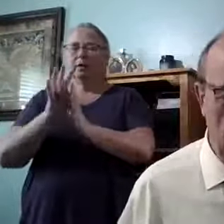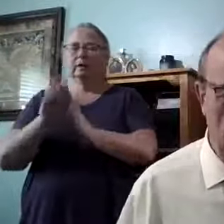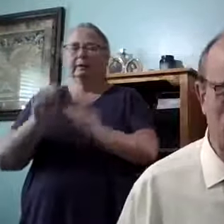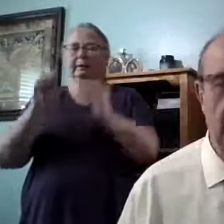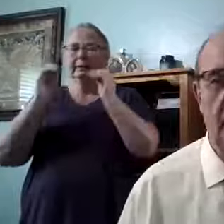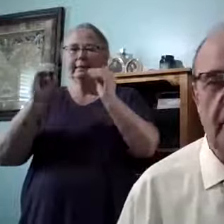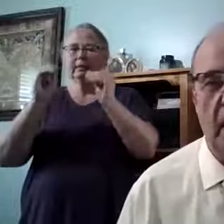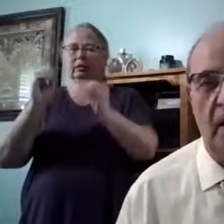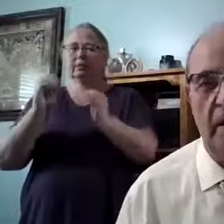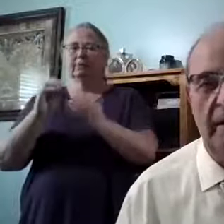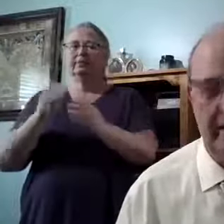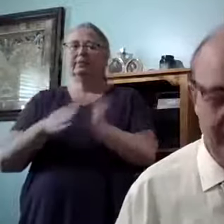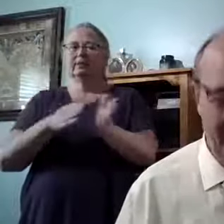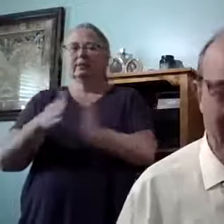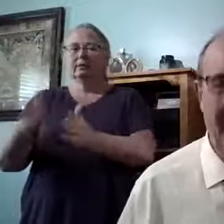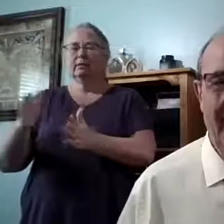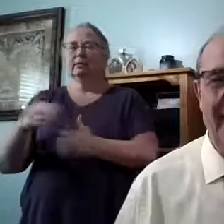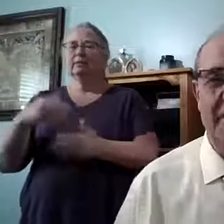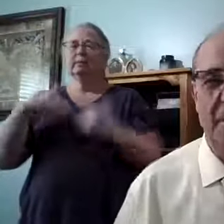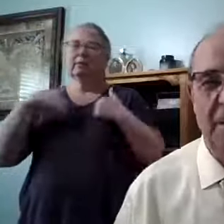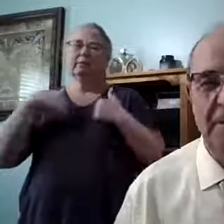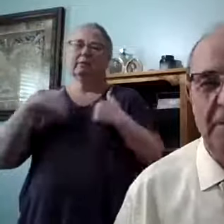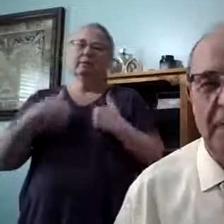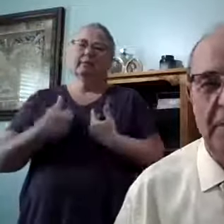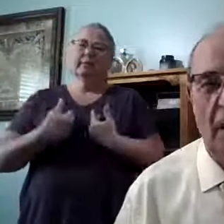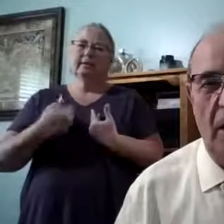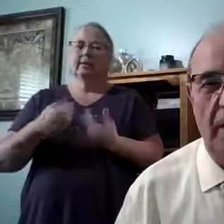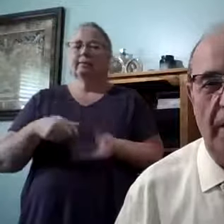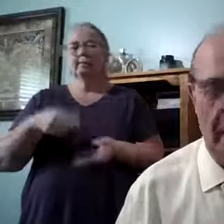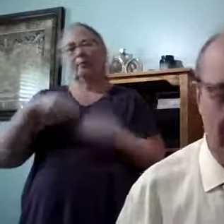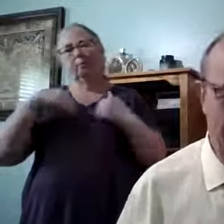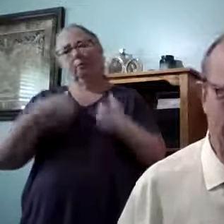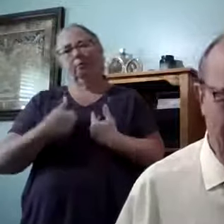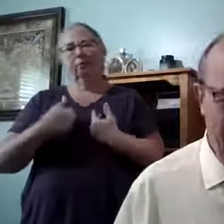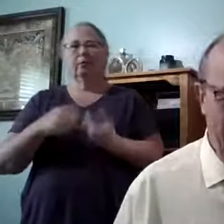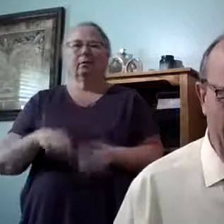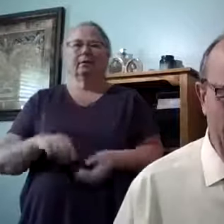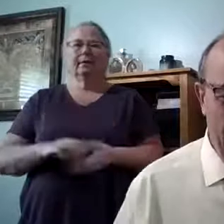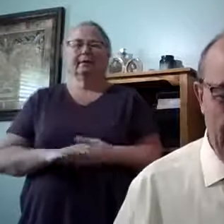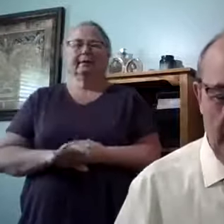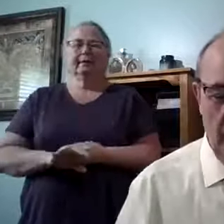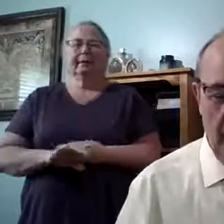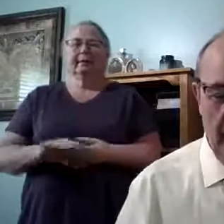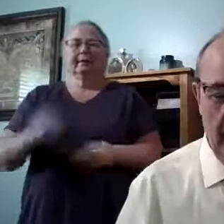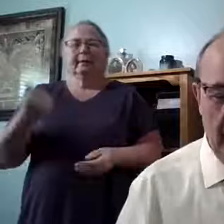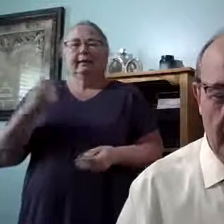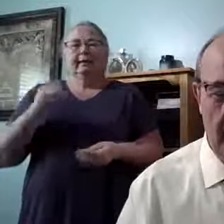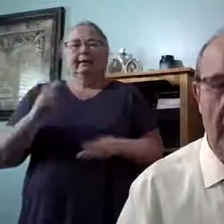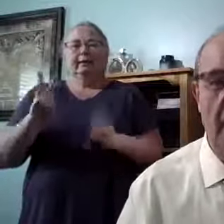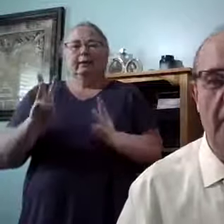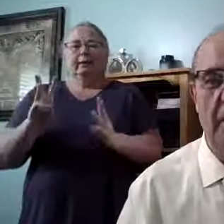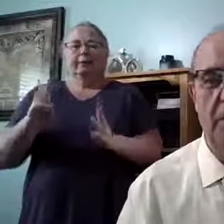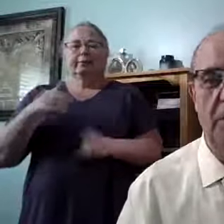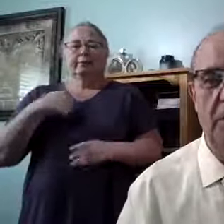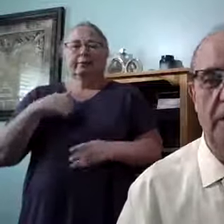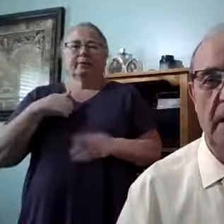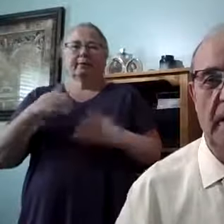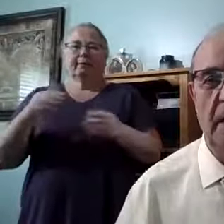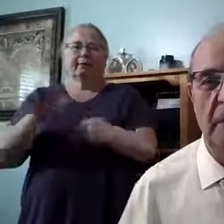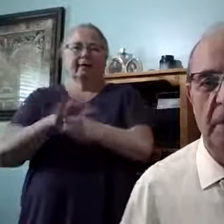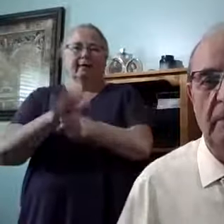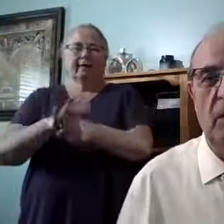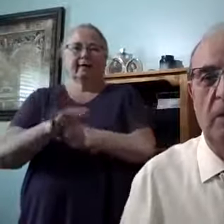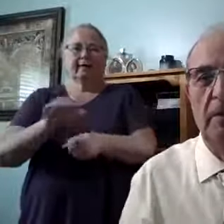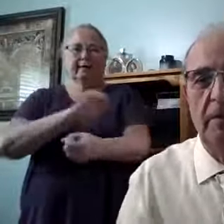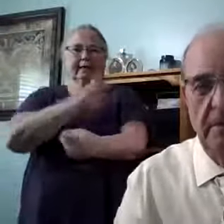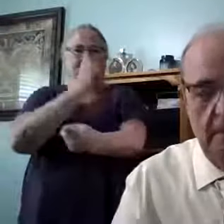it could be because it's tired. Somebody said I'm tired. But anyway, I've got enough energy tonight.